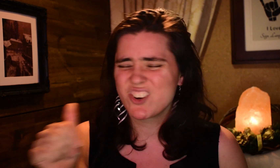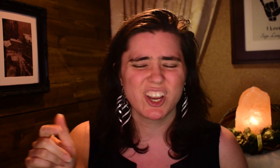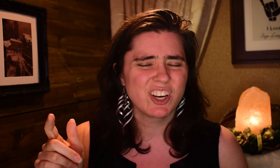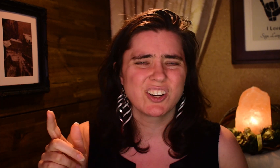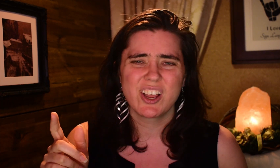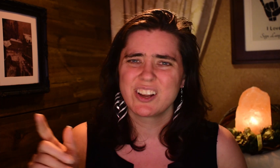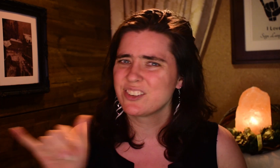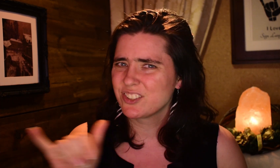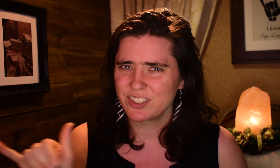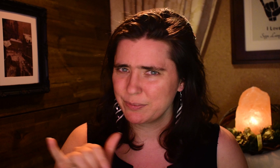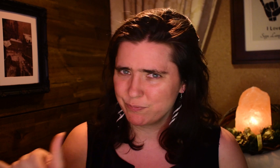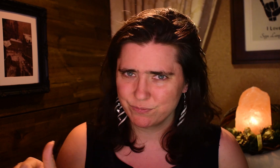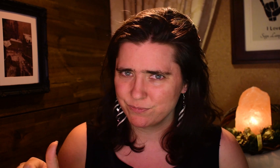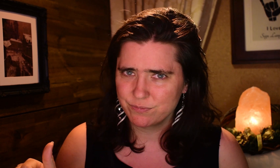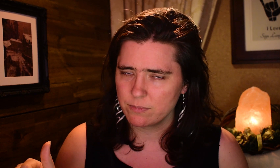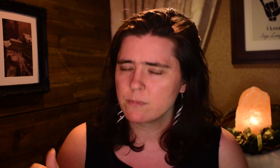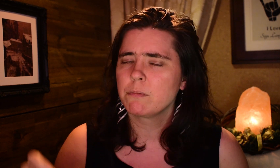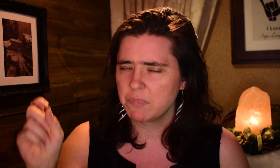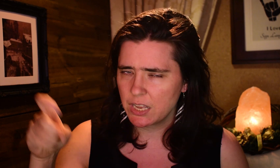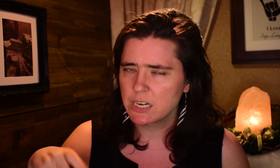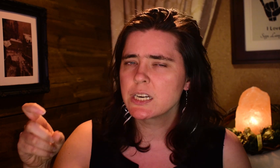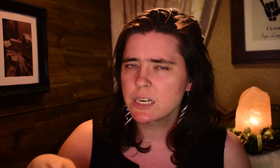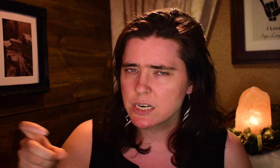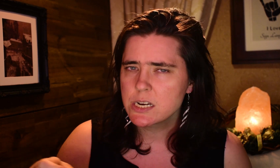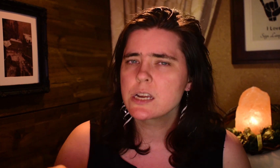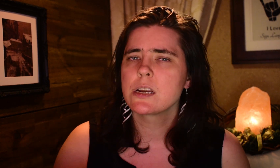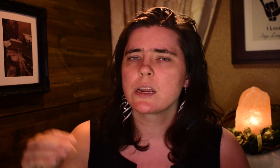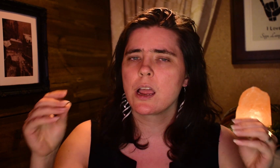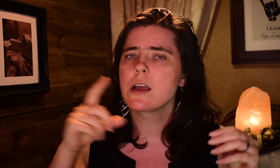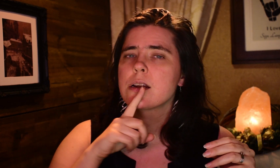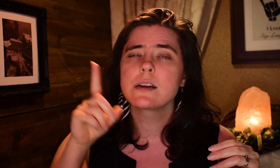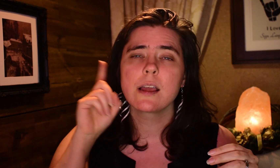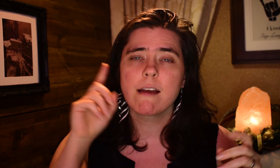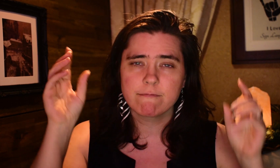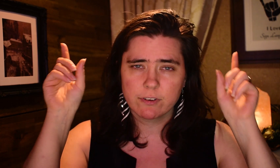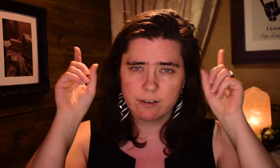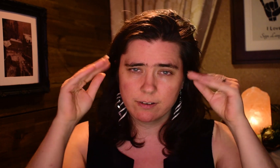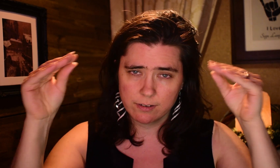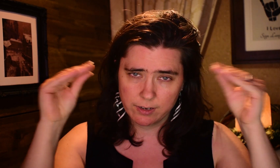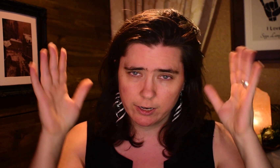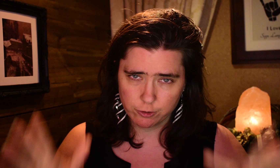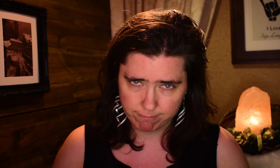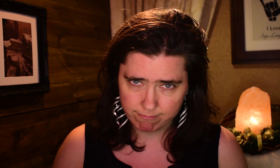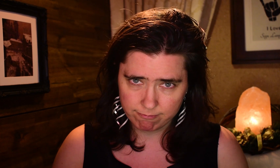just not the same. You need a deaf teacher.